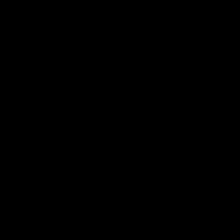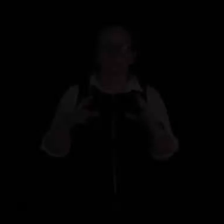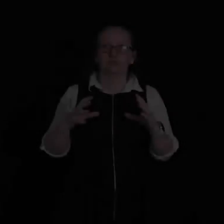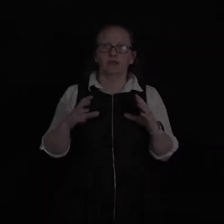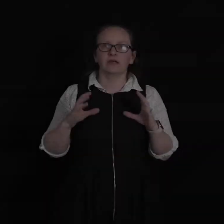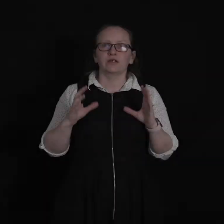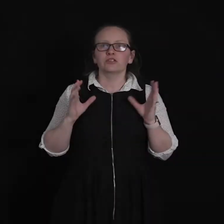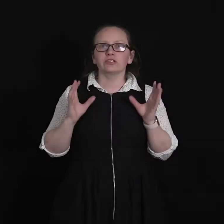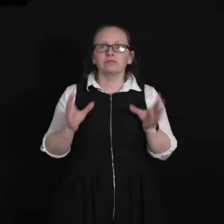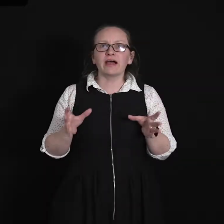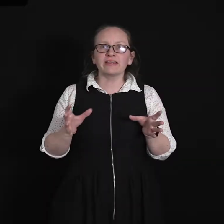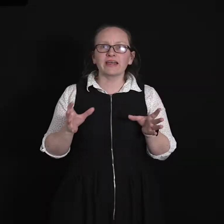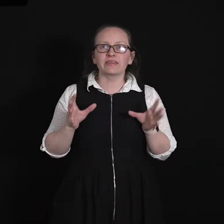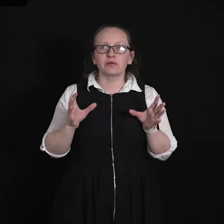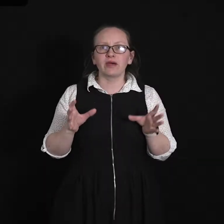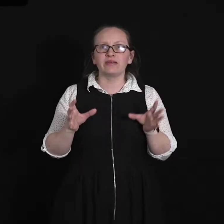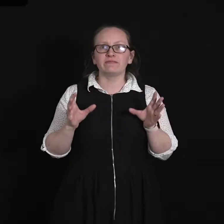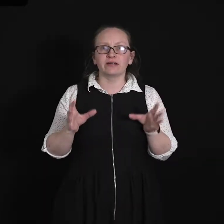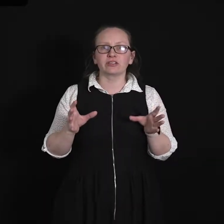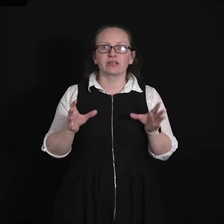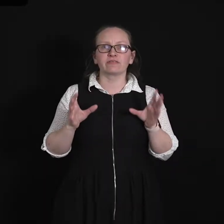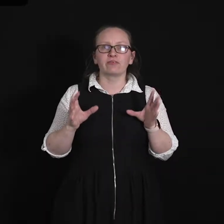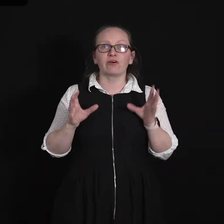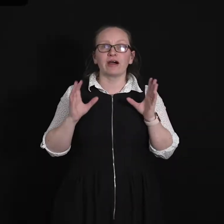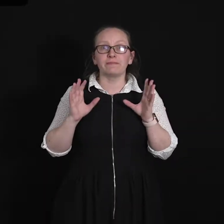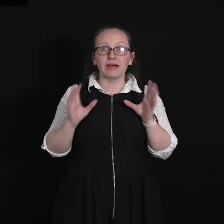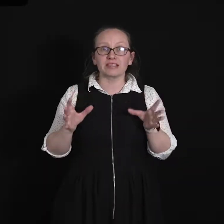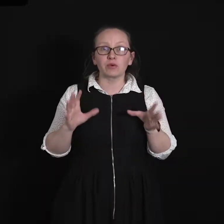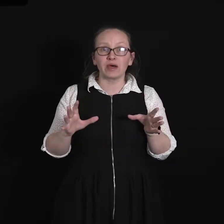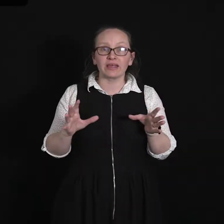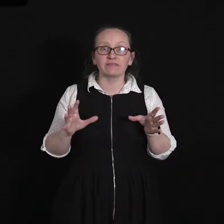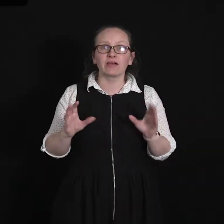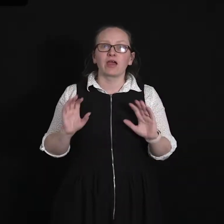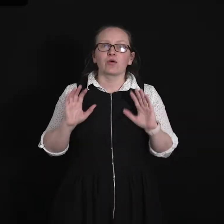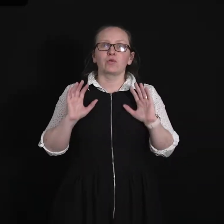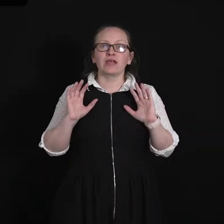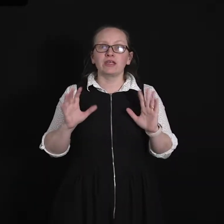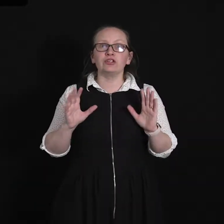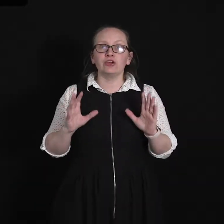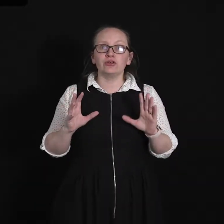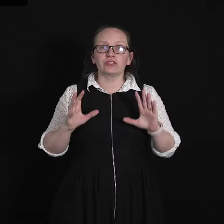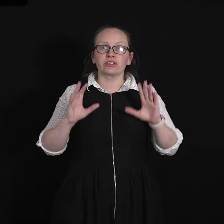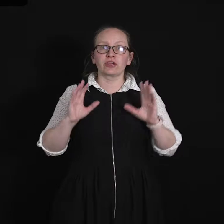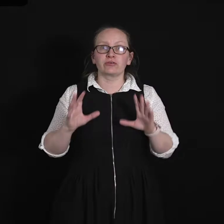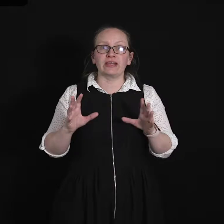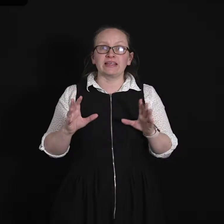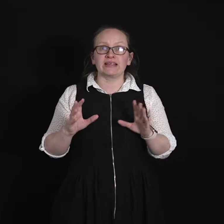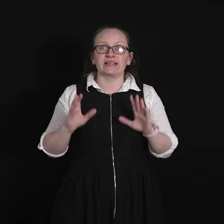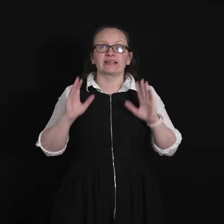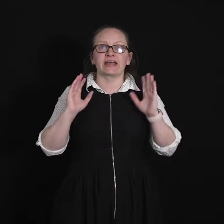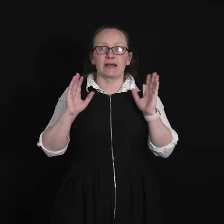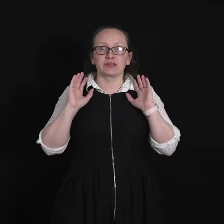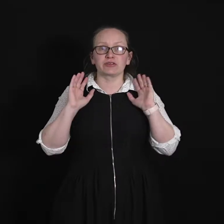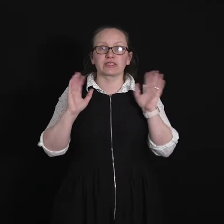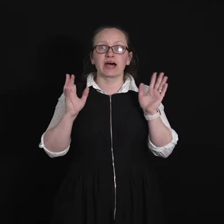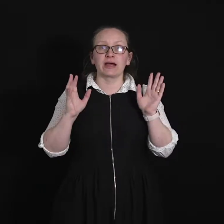To write down the wave function for a matter wave we use the Greek letter capital Psi.